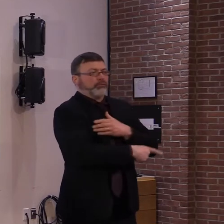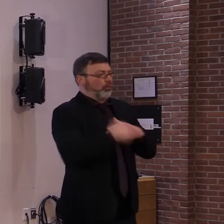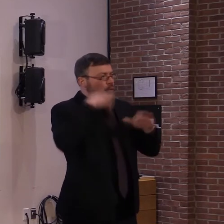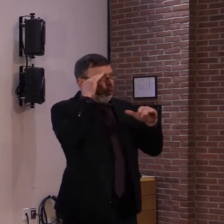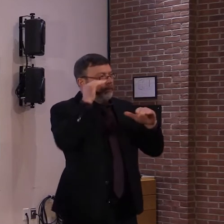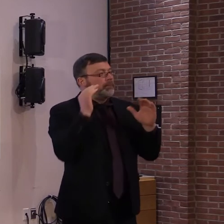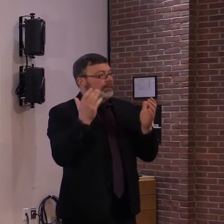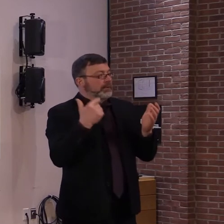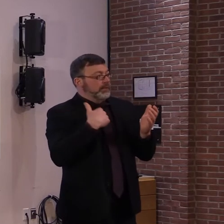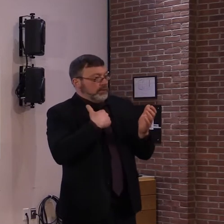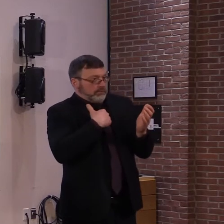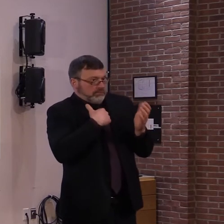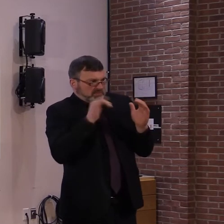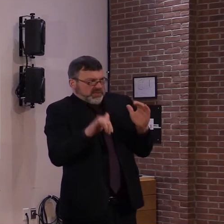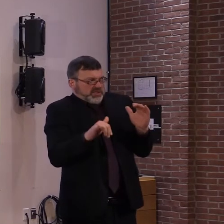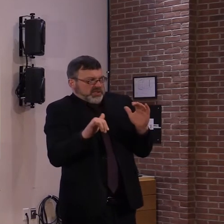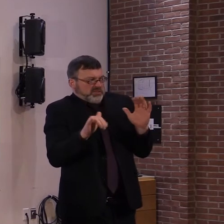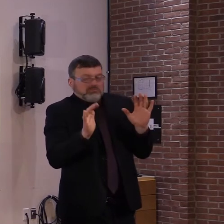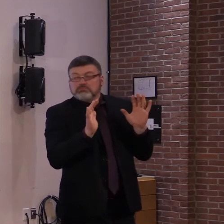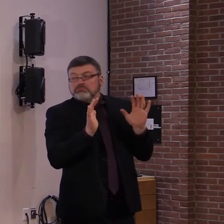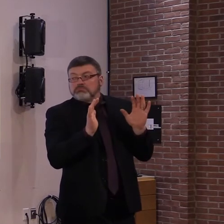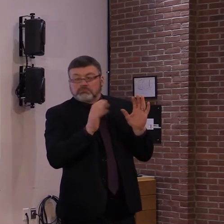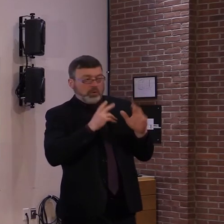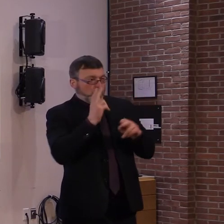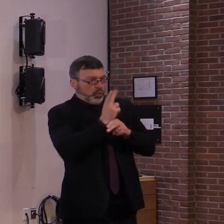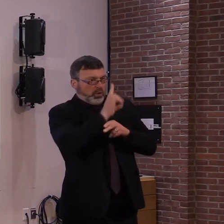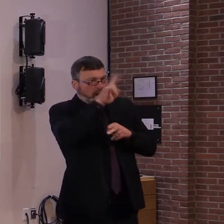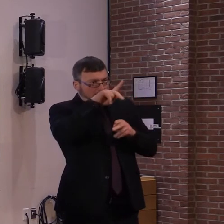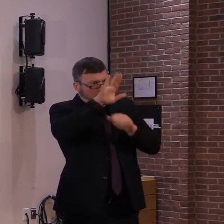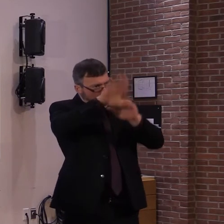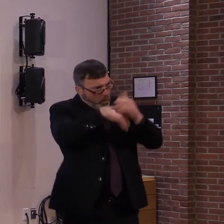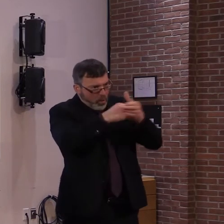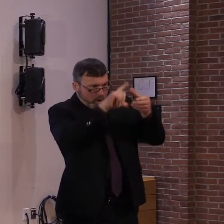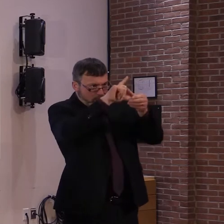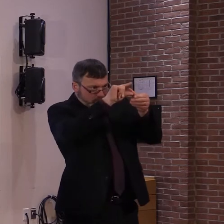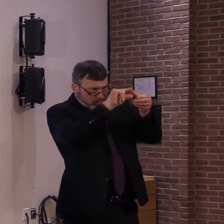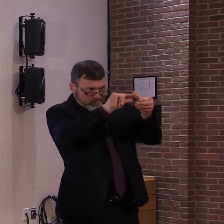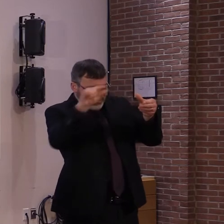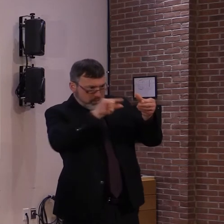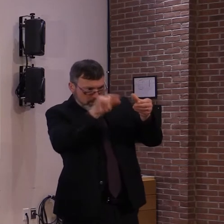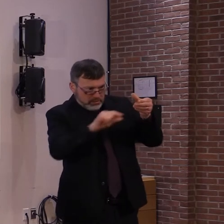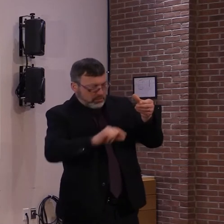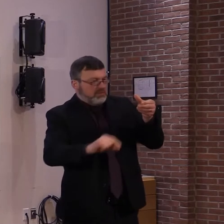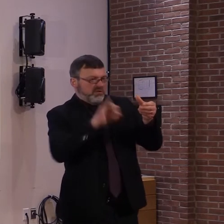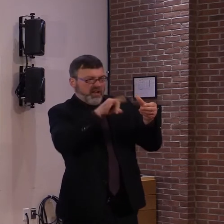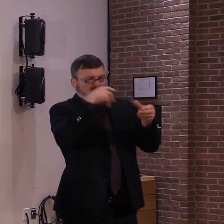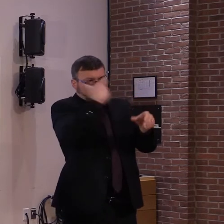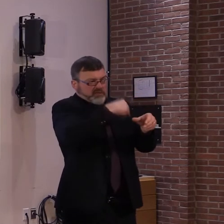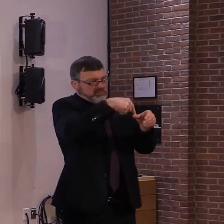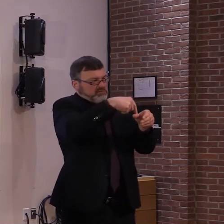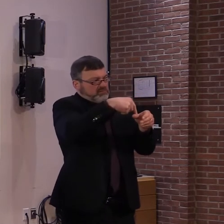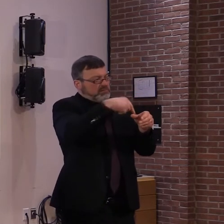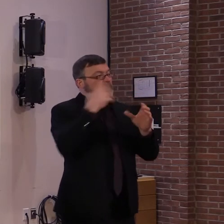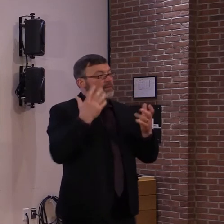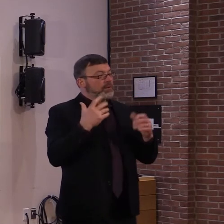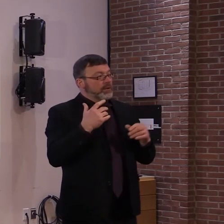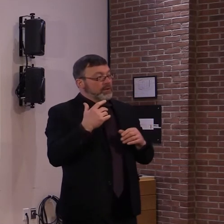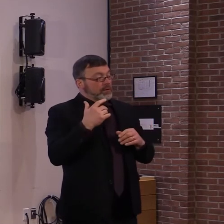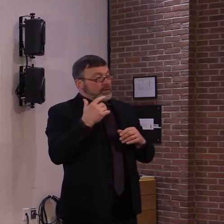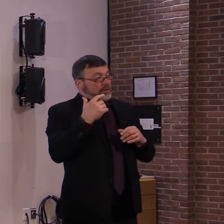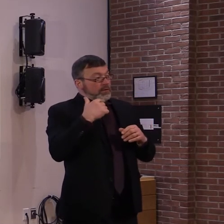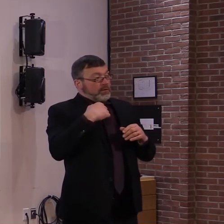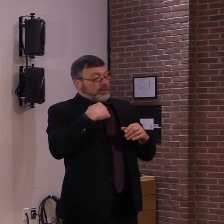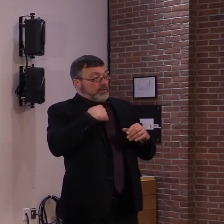what we're looking at. We're also looking at if, if we, if EMS has a list of people that it has, uh,